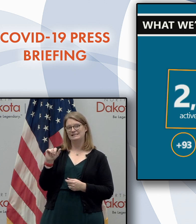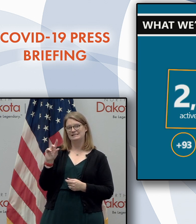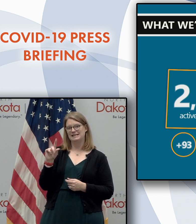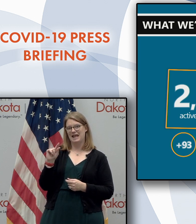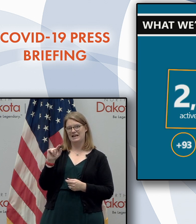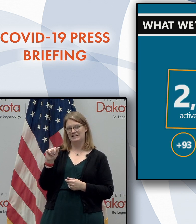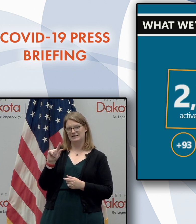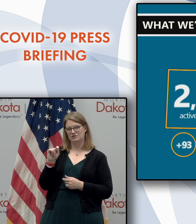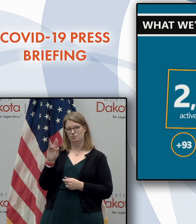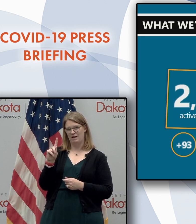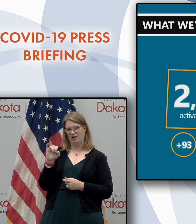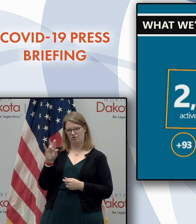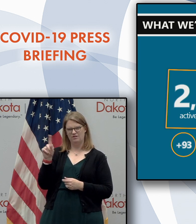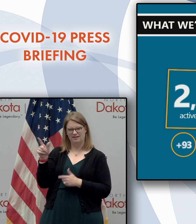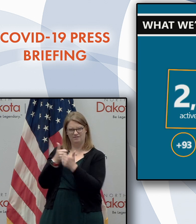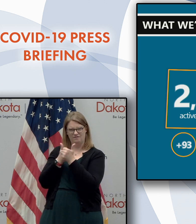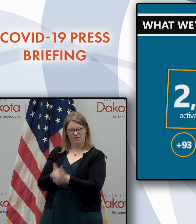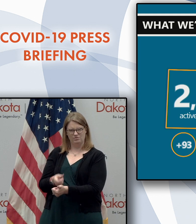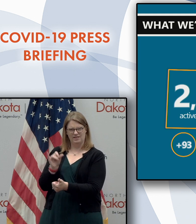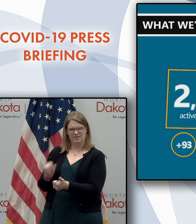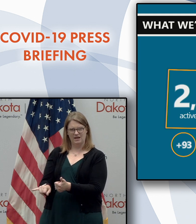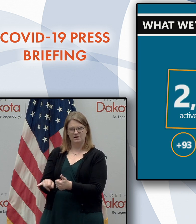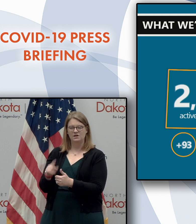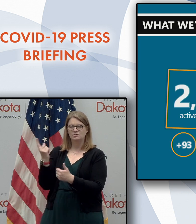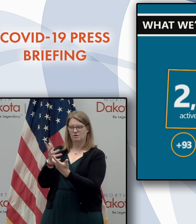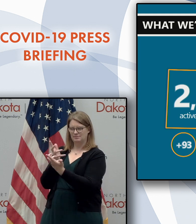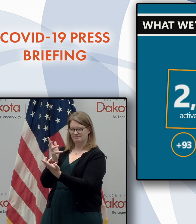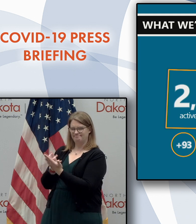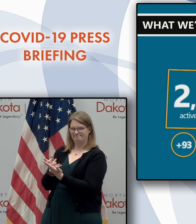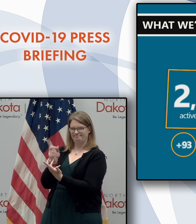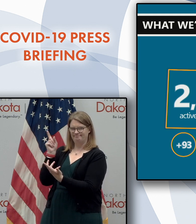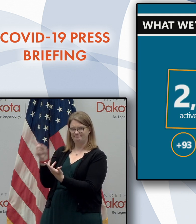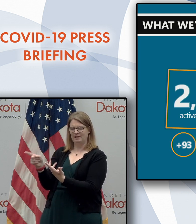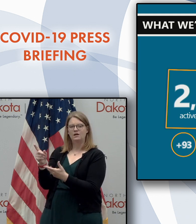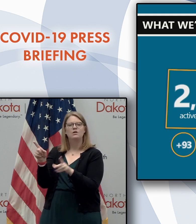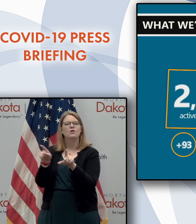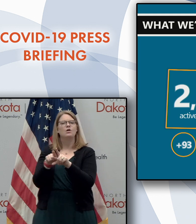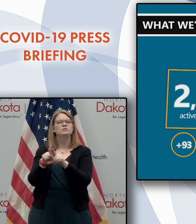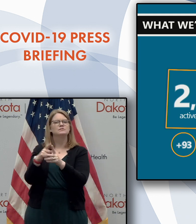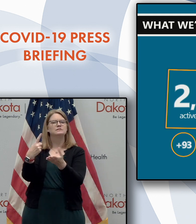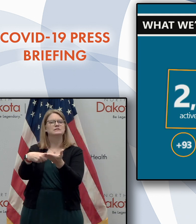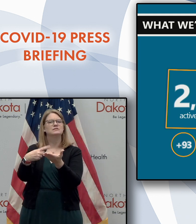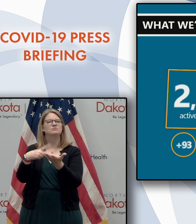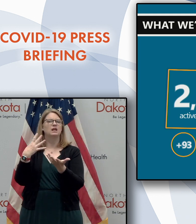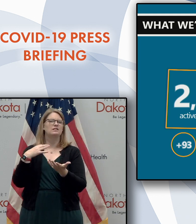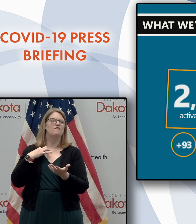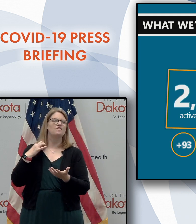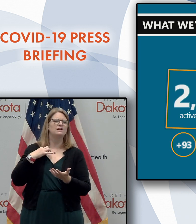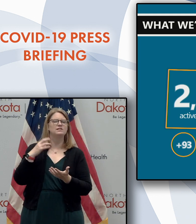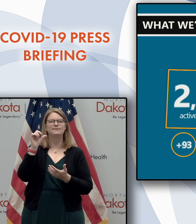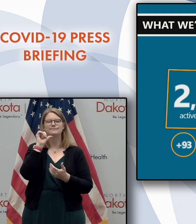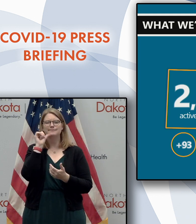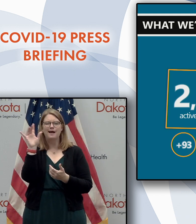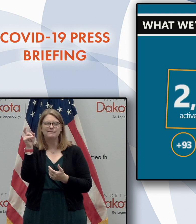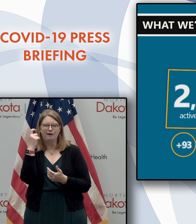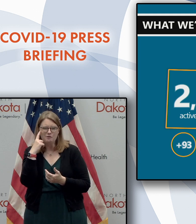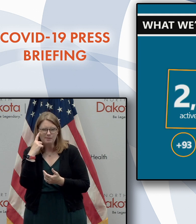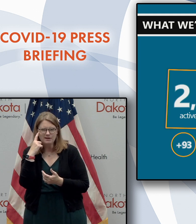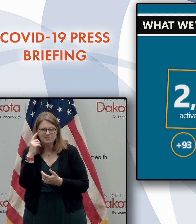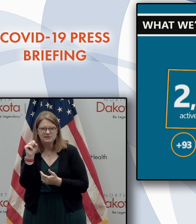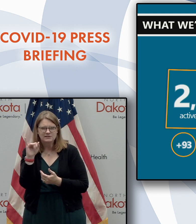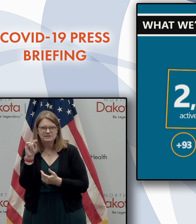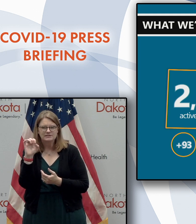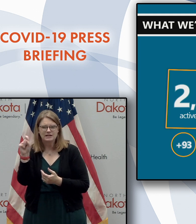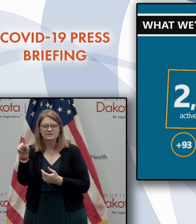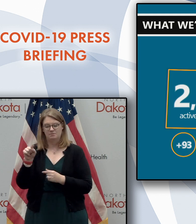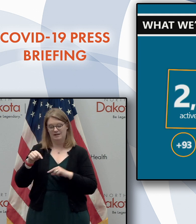positivity. So that's, we're always been in line with that. We'll talk later about some of the volunteer non-government sites. But this is the this